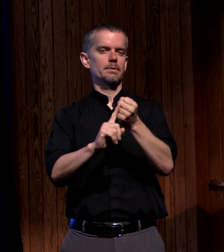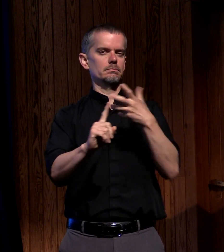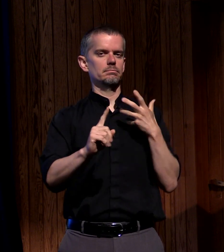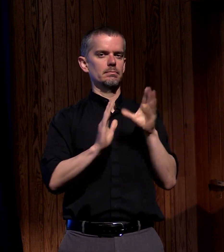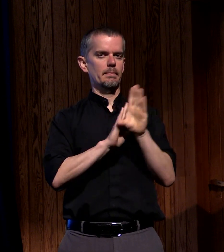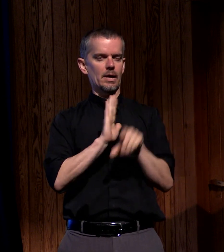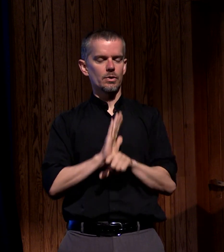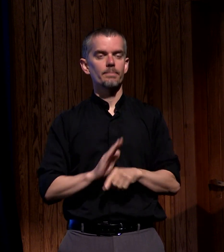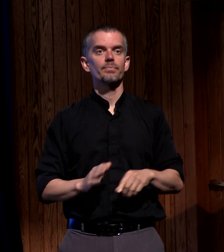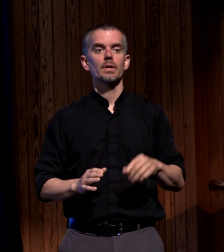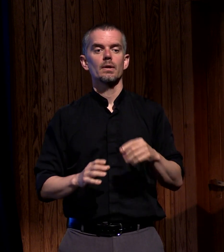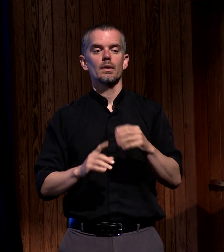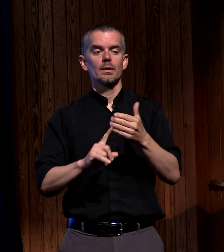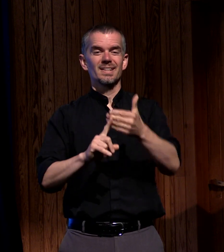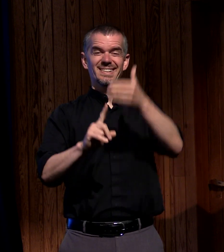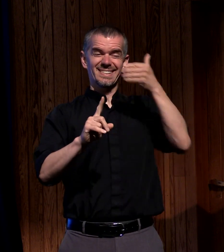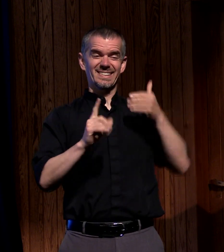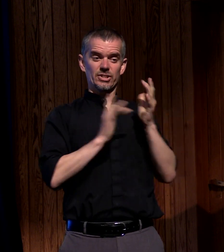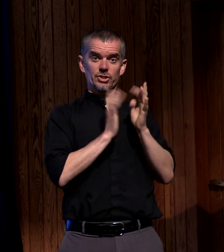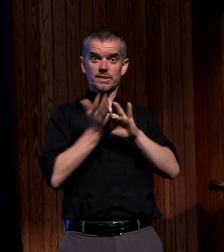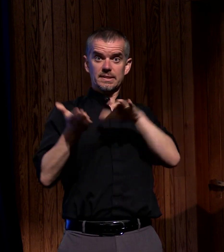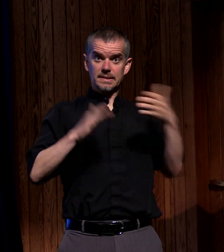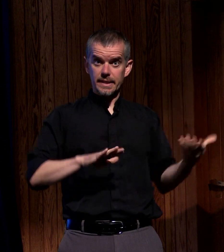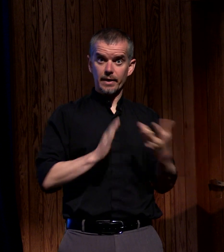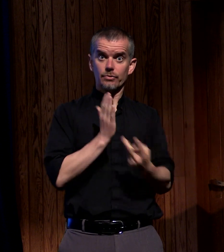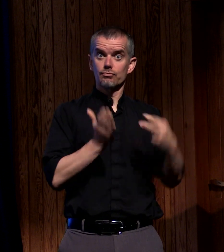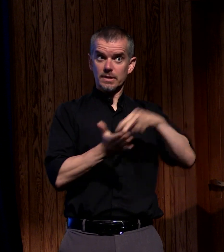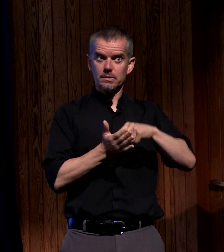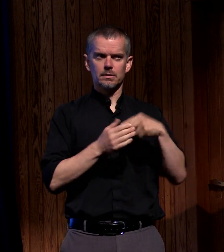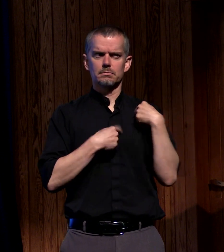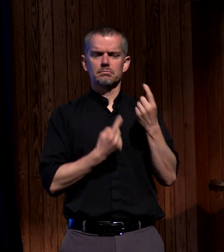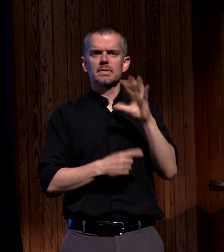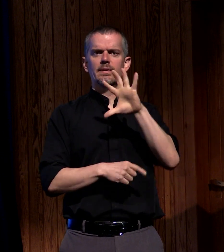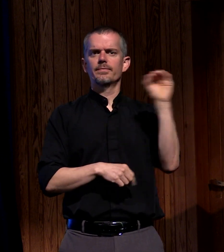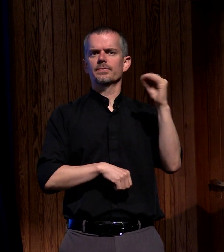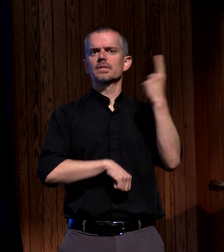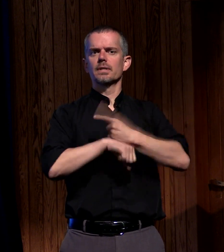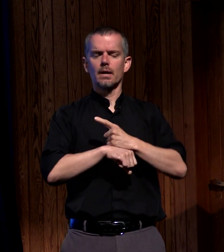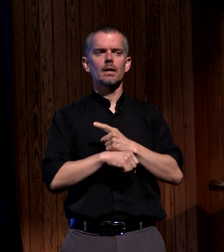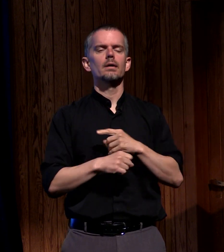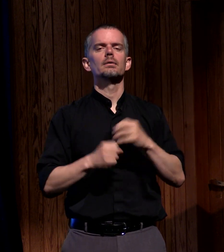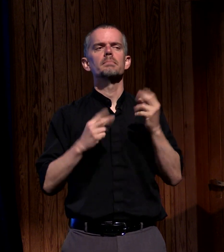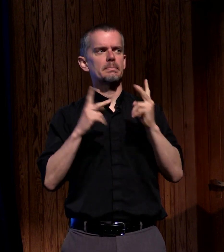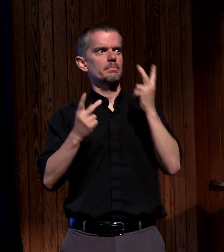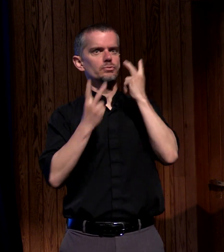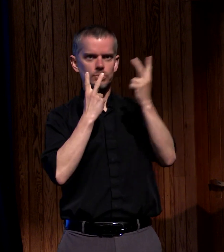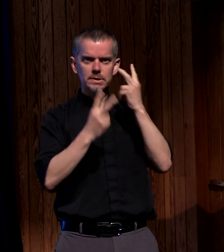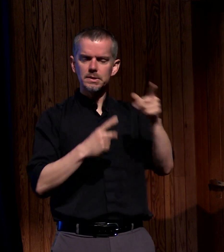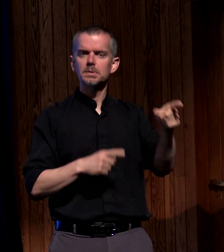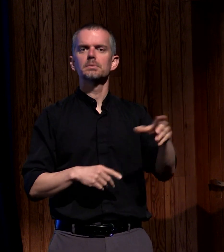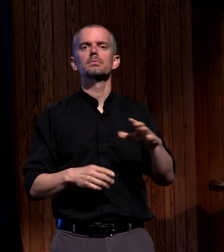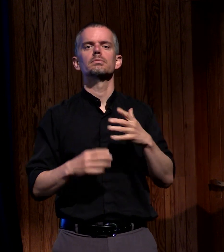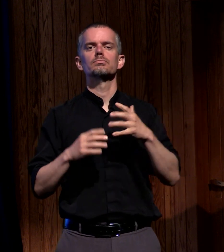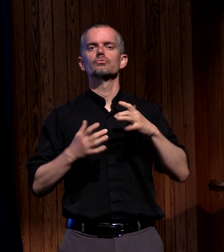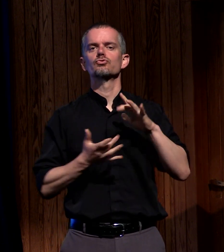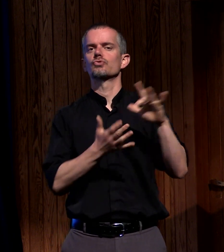50 days since Jesus's death and resurrection he's appeared to many people he's been traveling with some of his inner crew